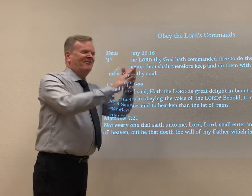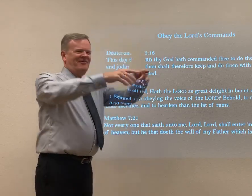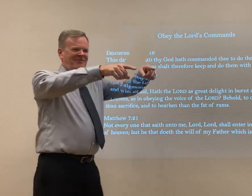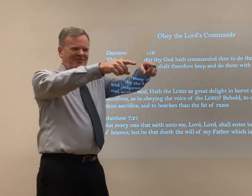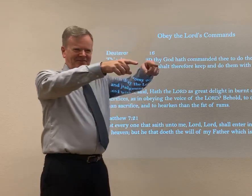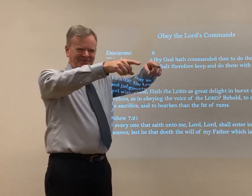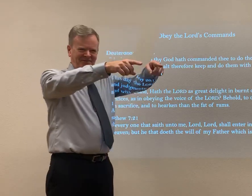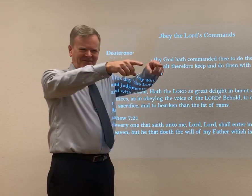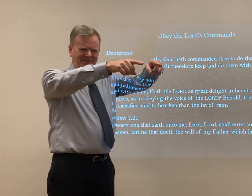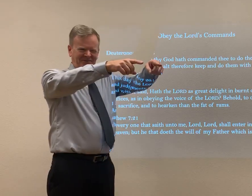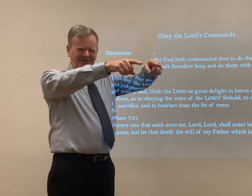Yes.